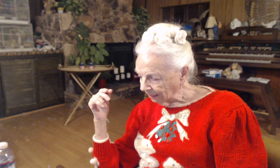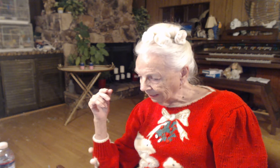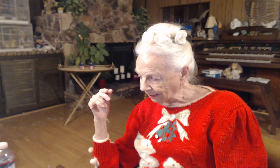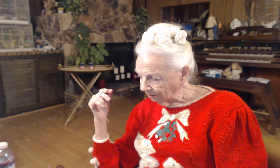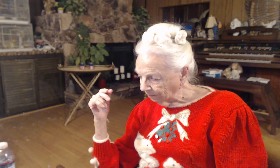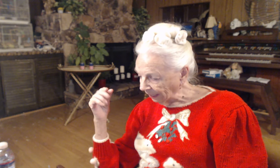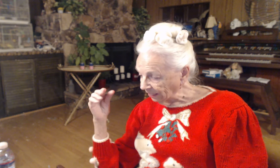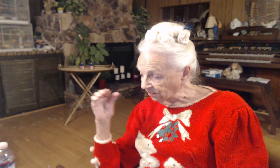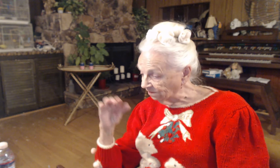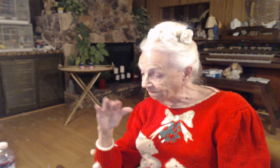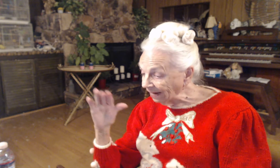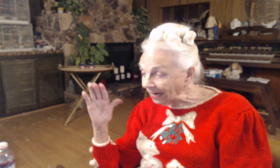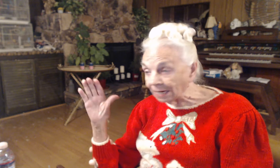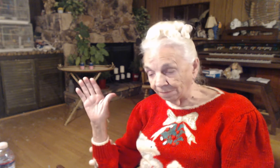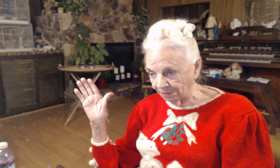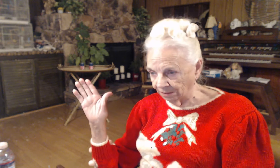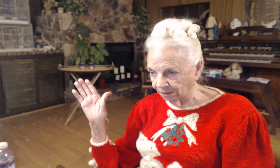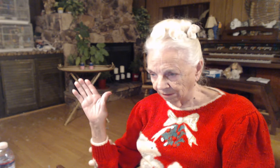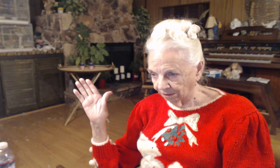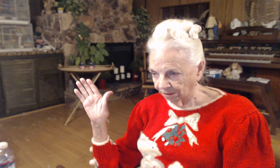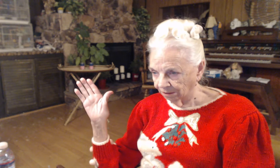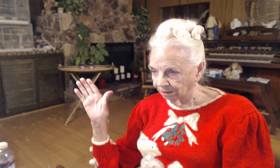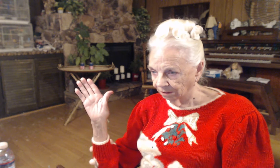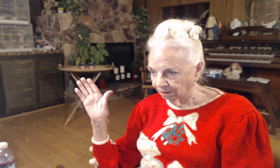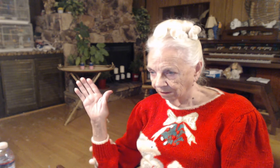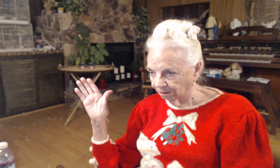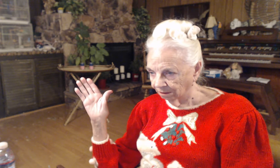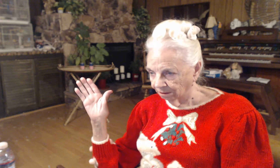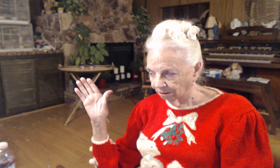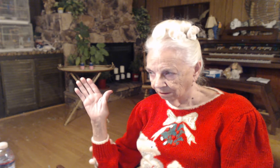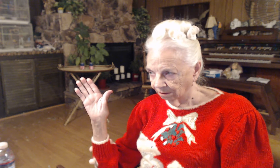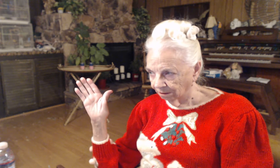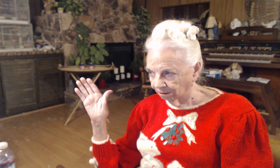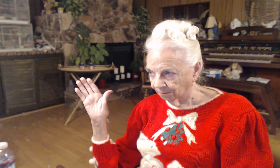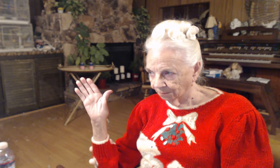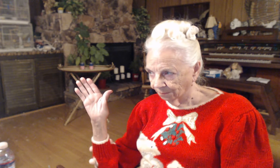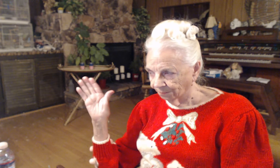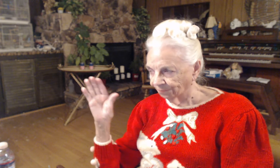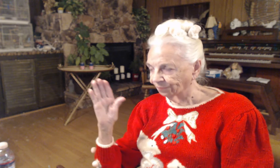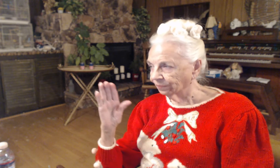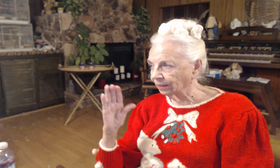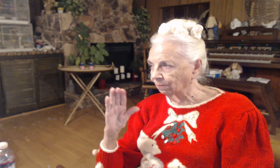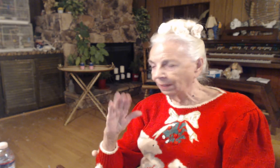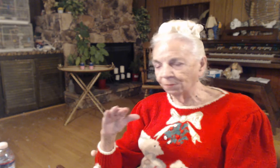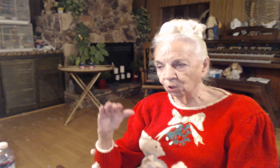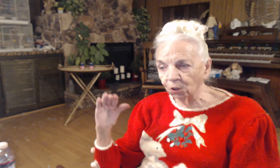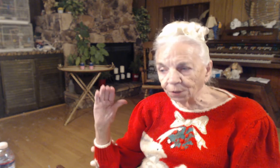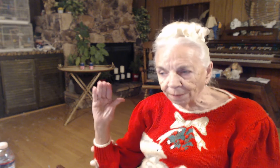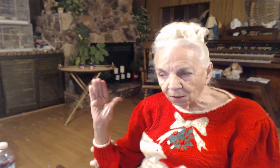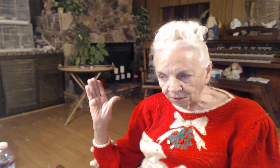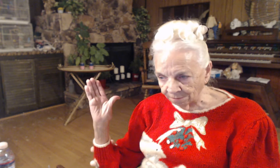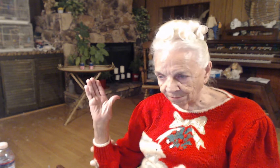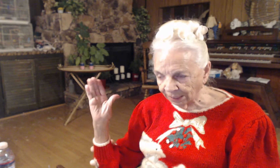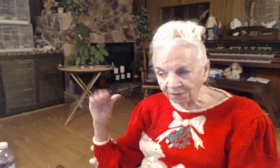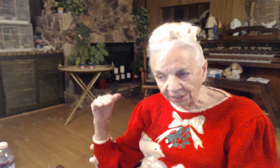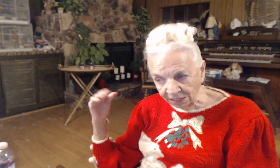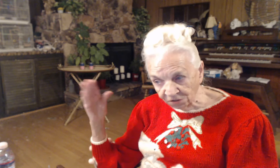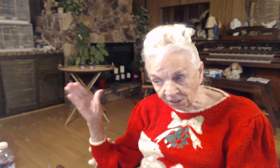And his fame, people heard about him in the next country,